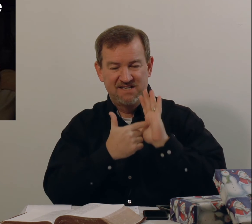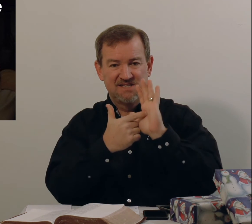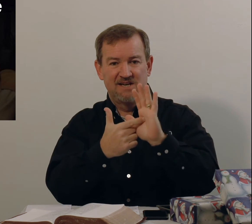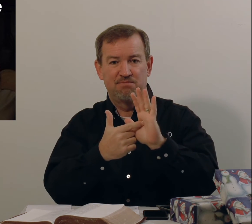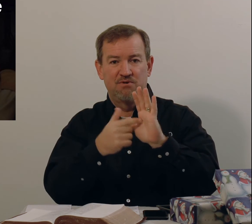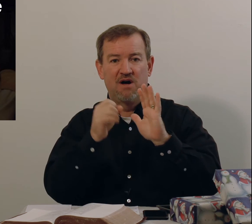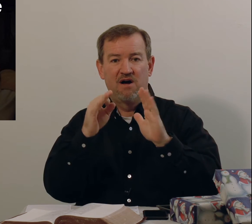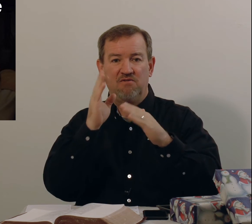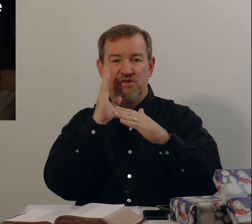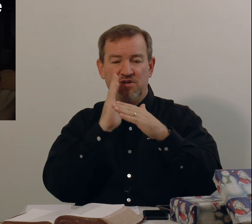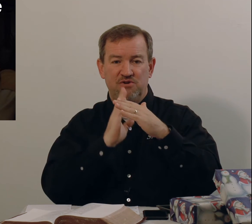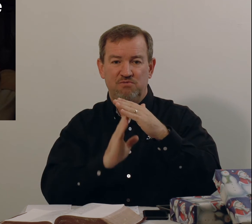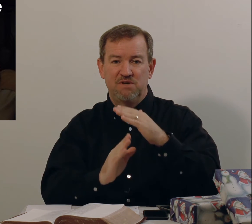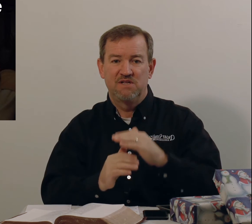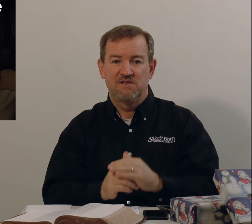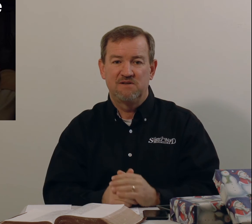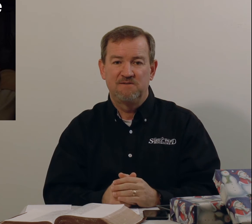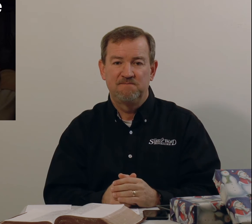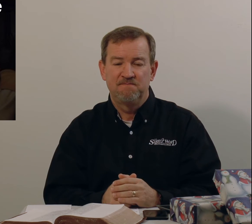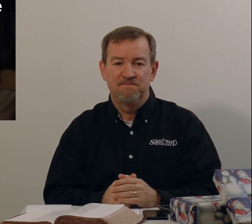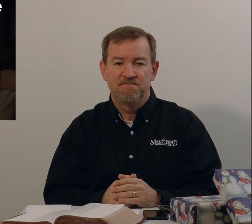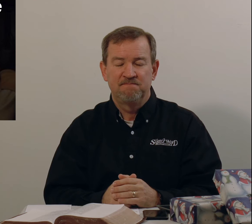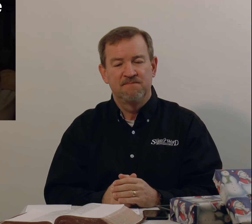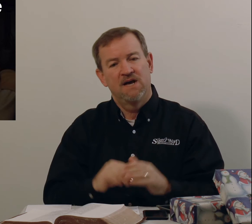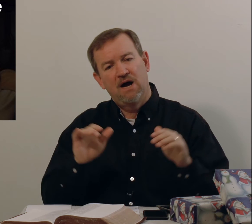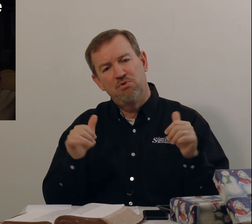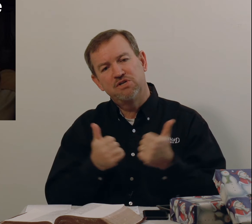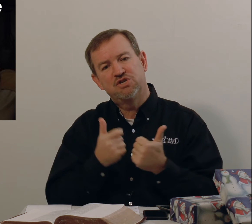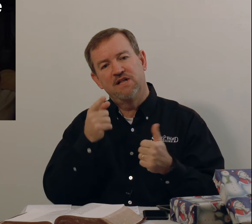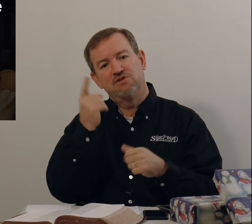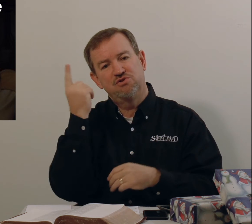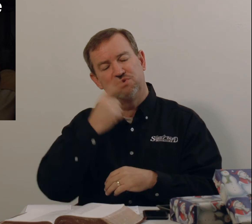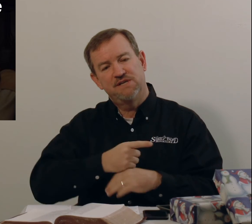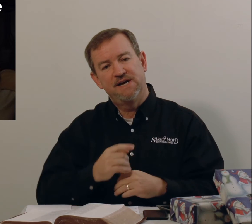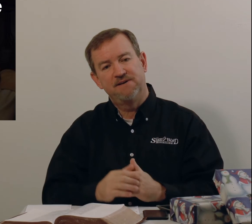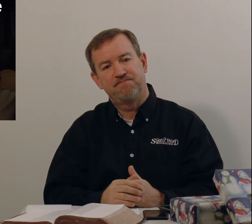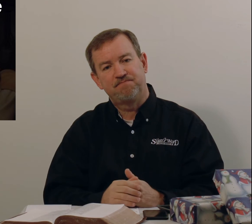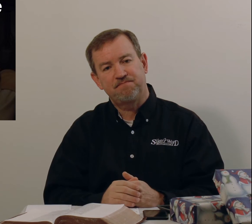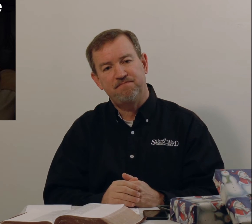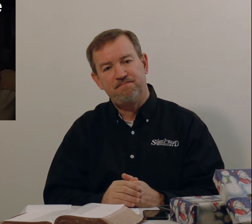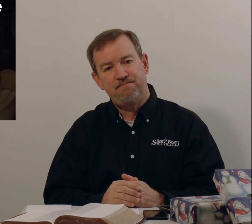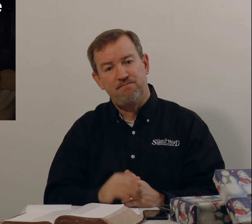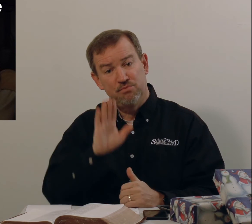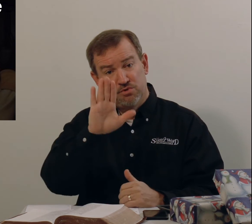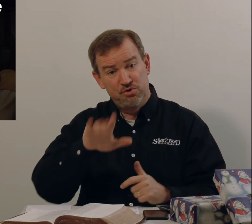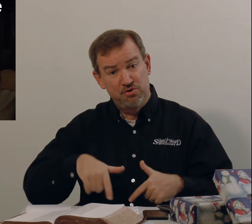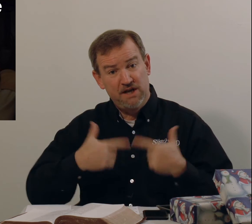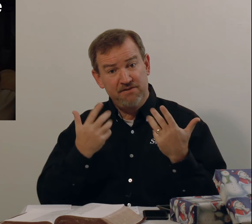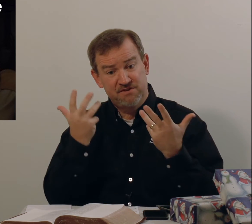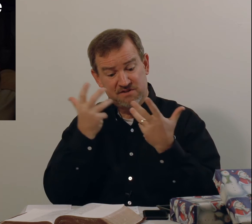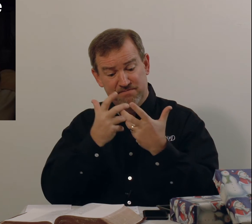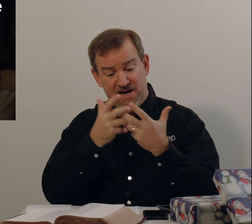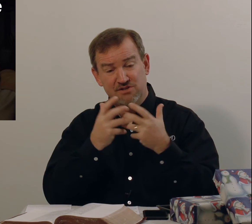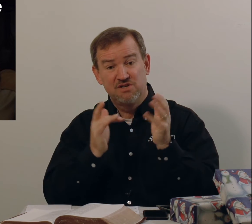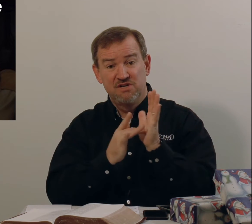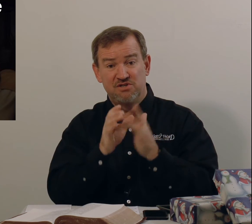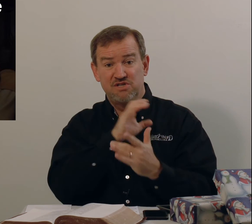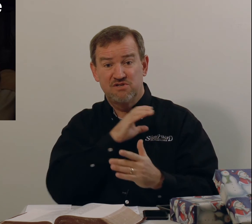example of humility. I want to challenge you today. Your life, does it match Jesus